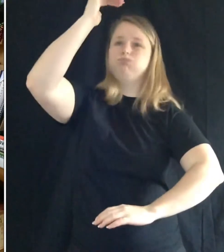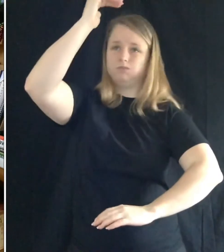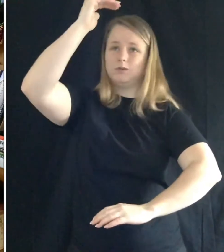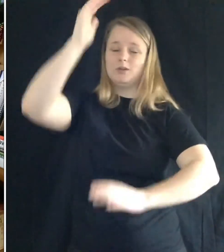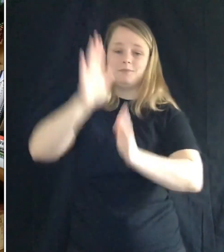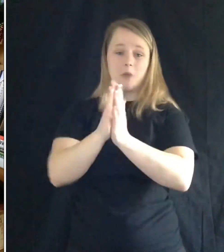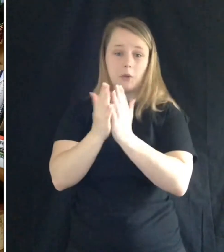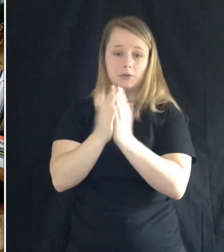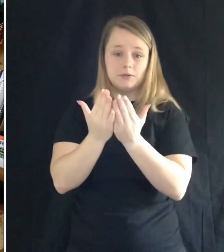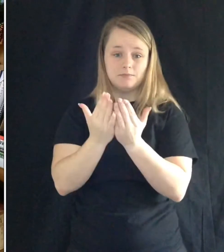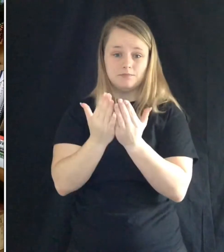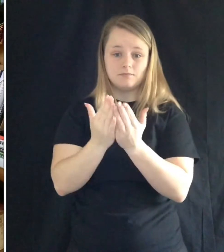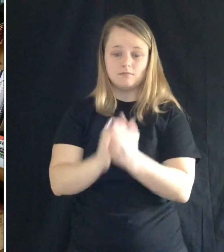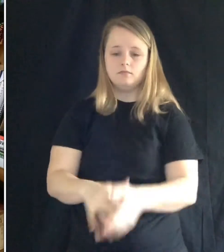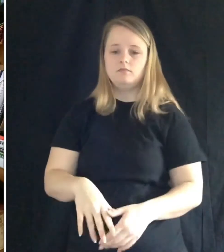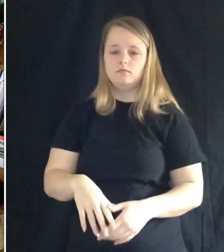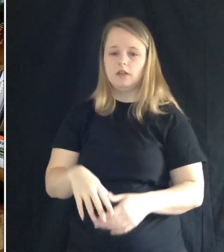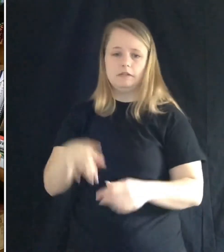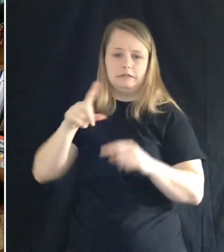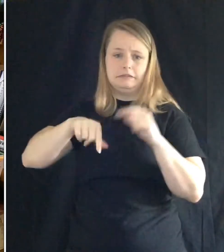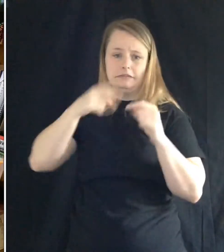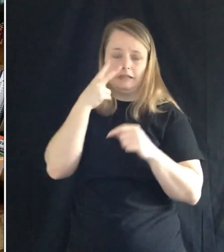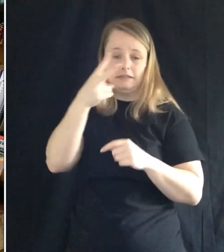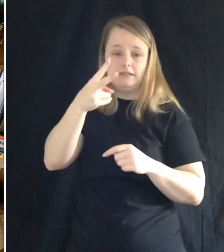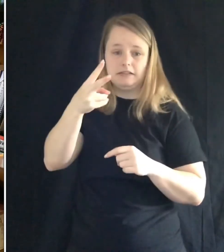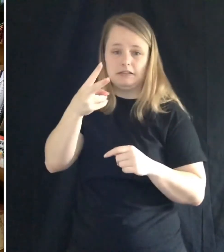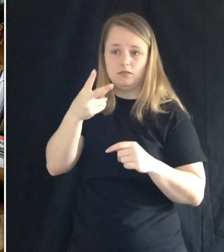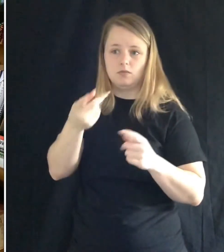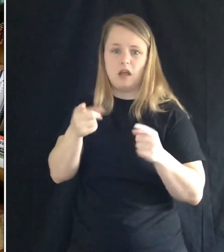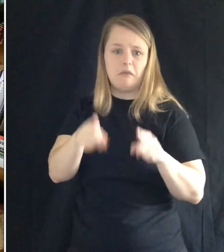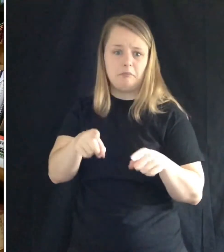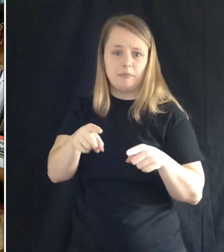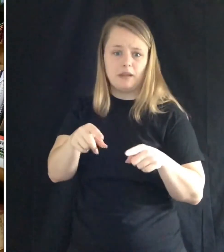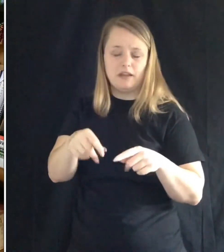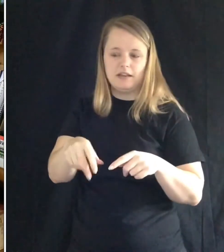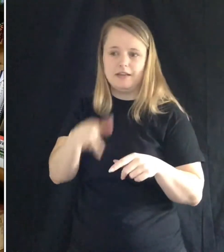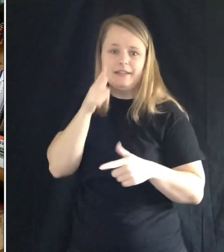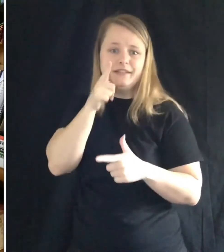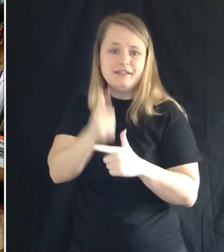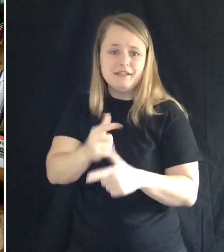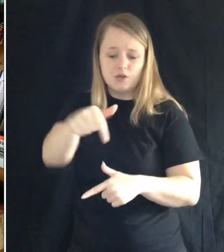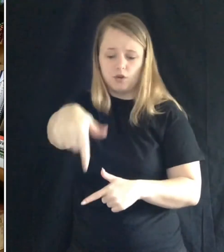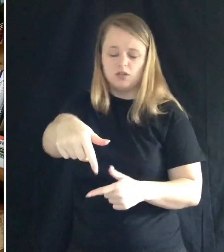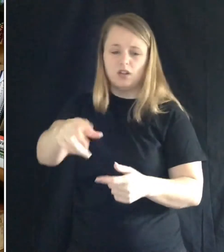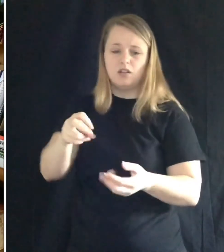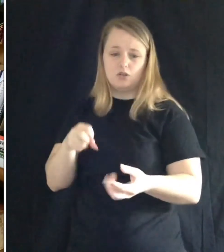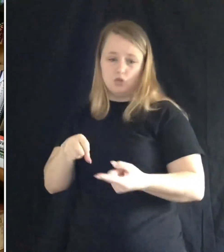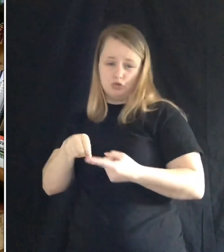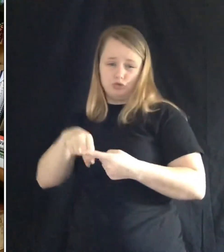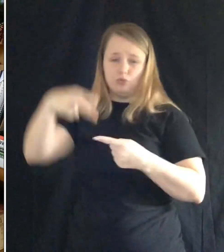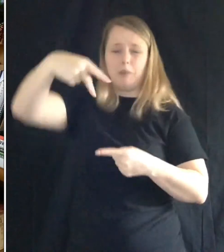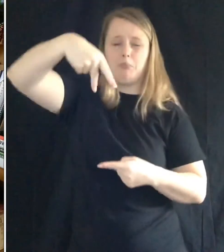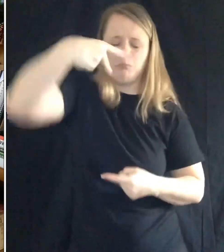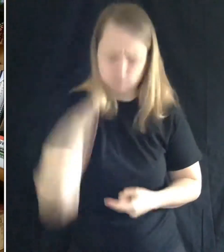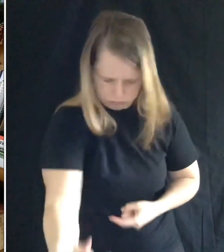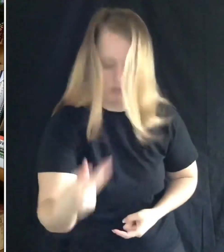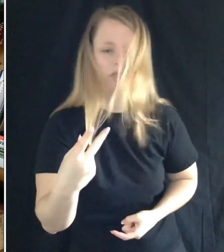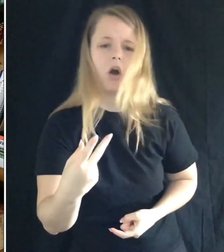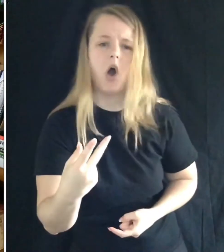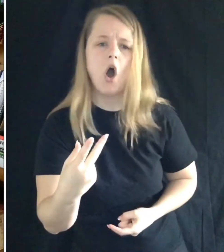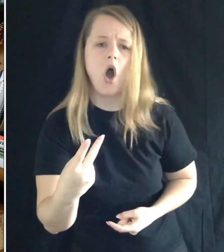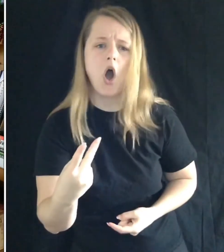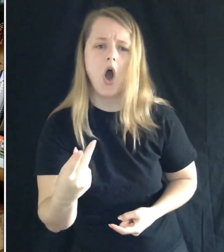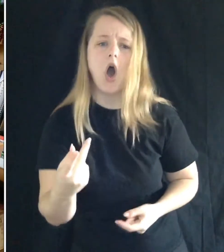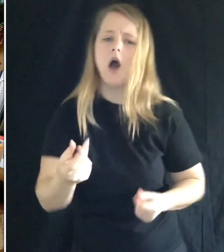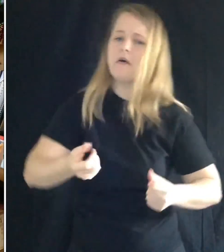So he tripped over Polly. Oops! And fell smack on his face. Splat! And then spilled all